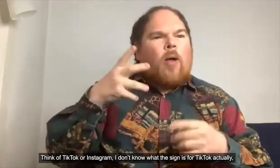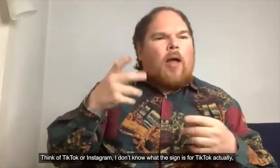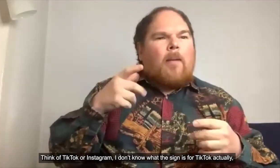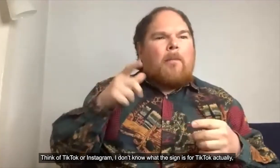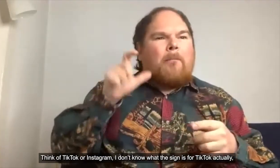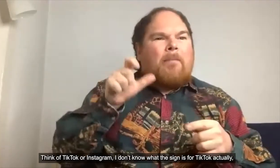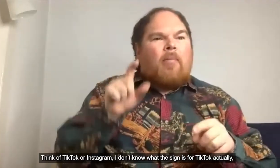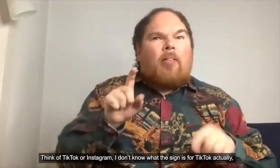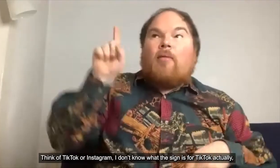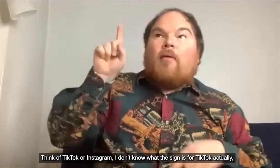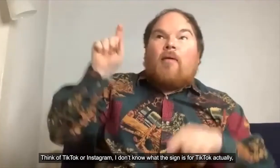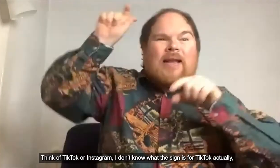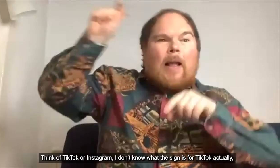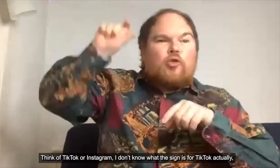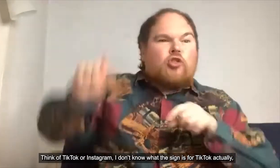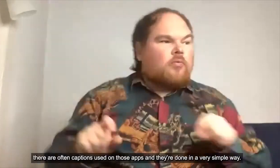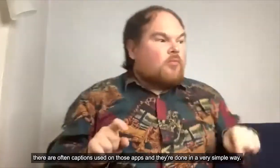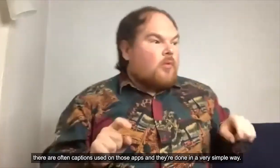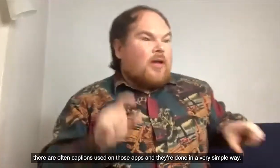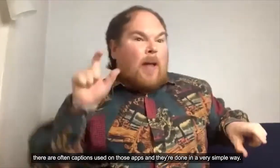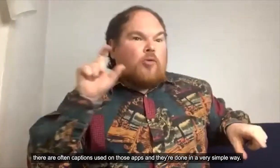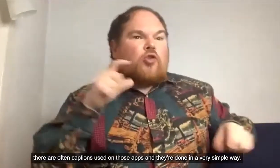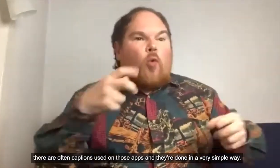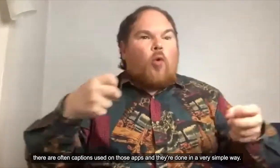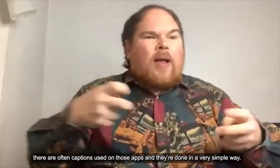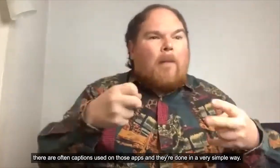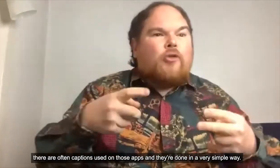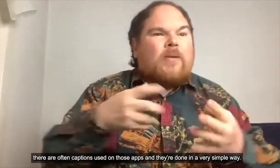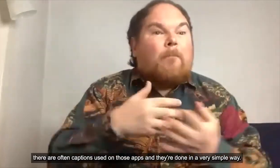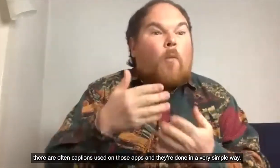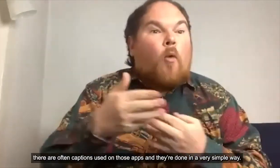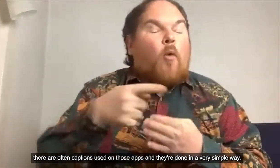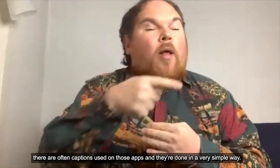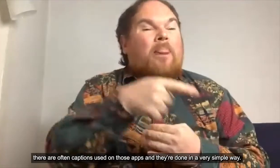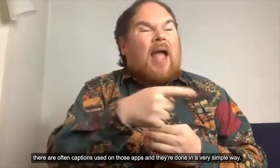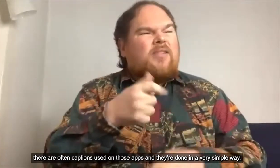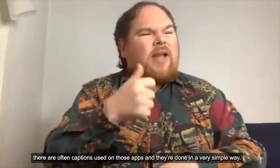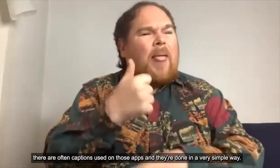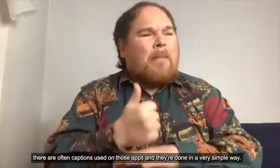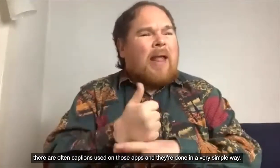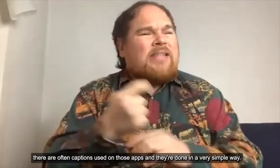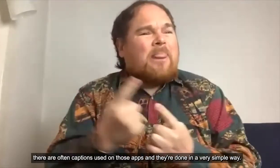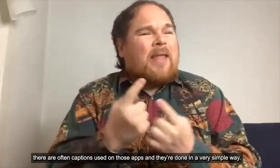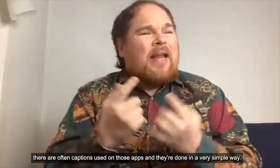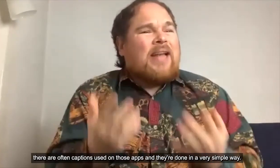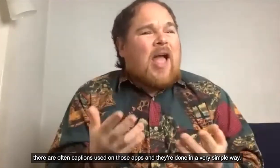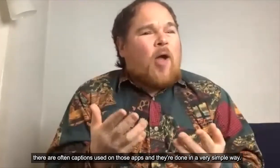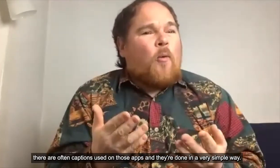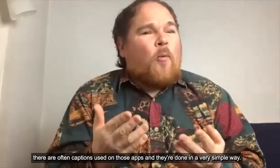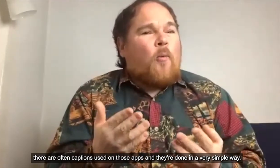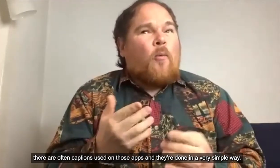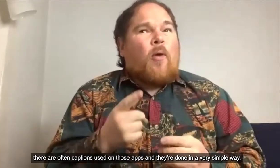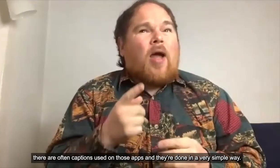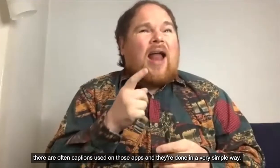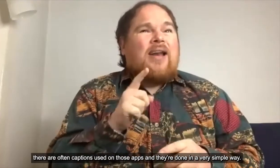sign is for TikTok actually but you there's often captions used on on those uh